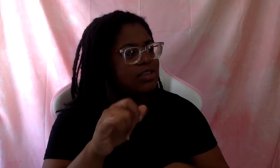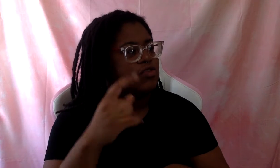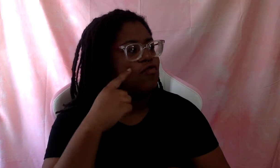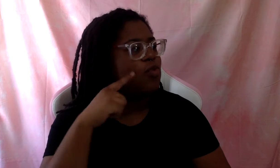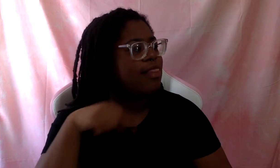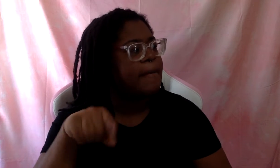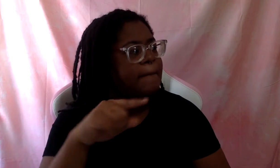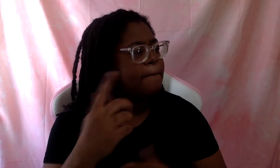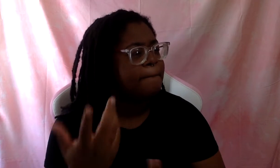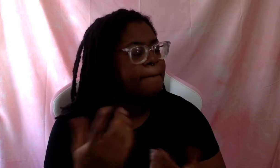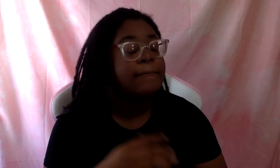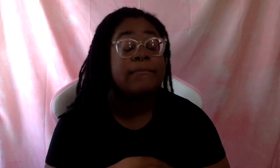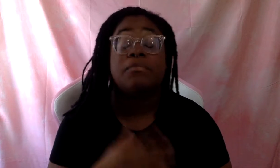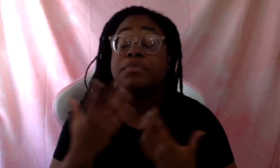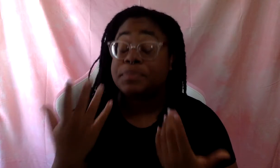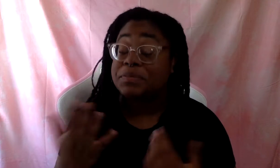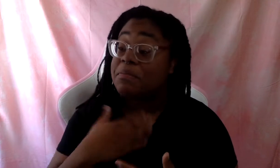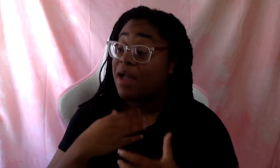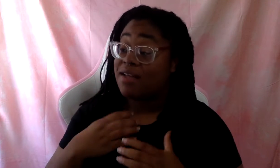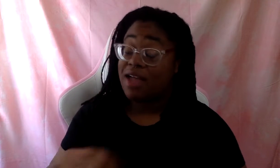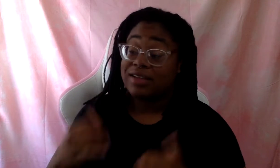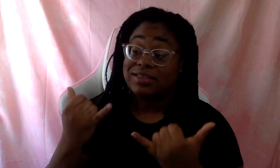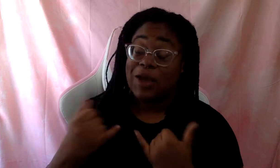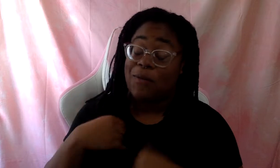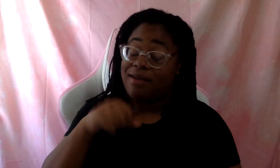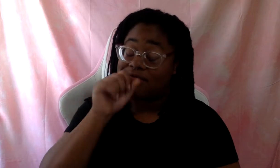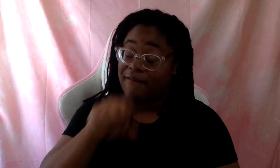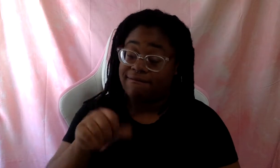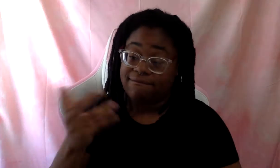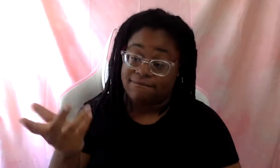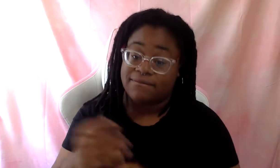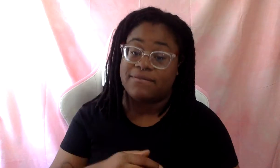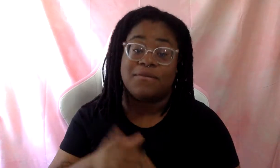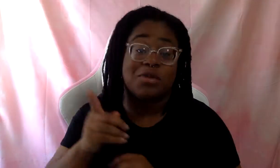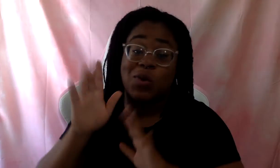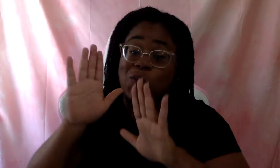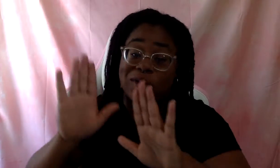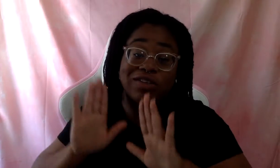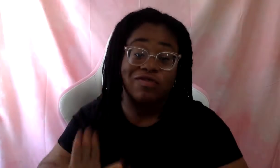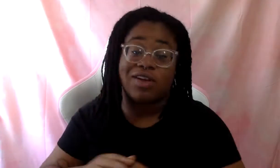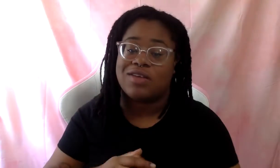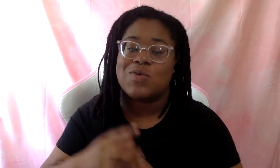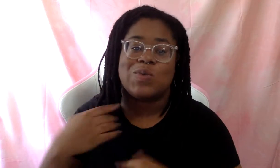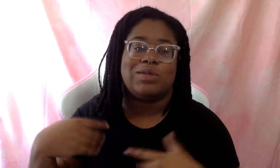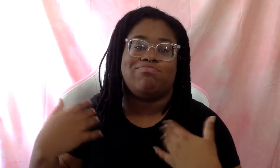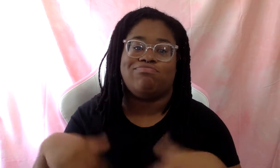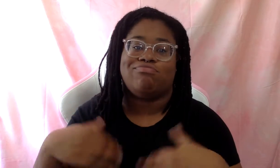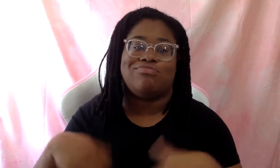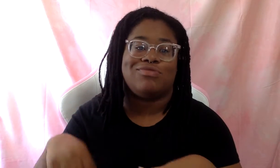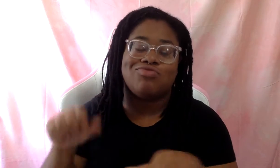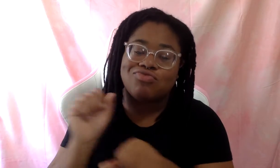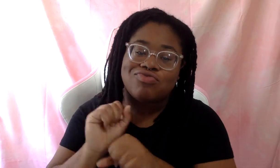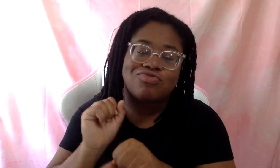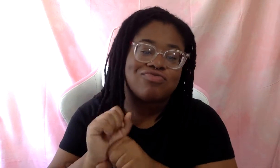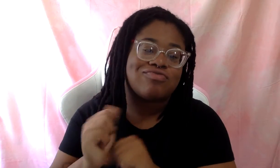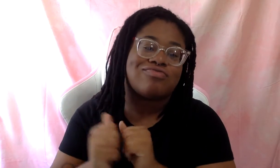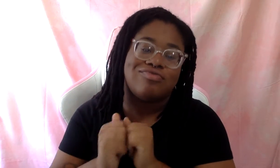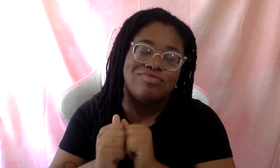clients that I have now, I love them. They're wonderful. We did great work. what I've decided